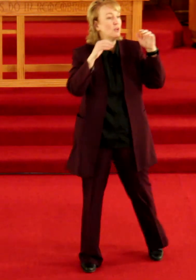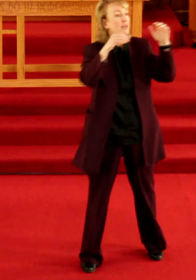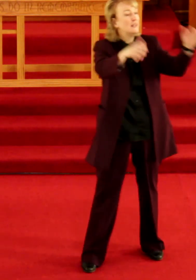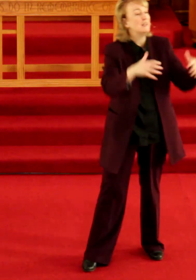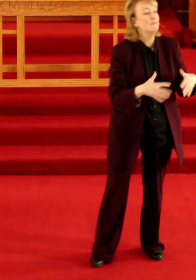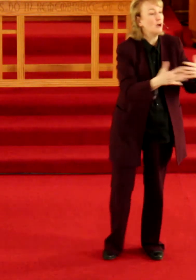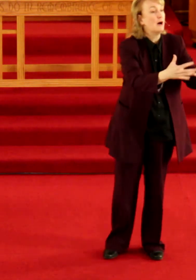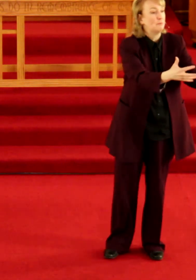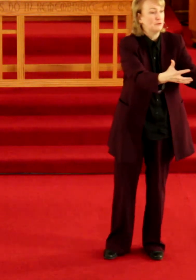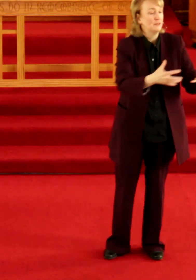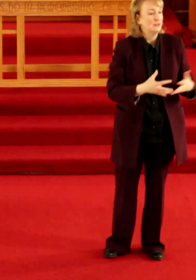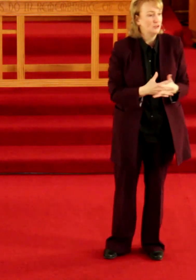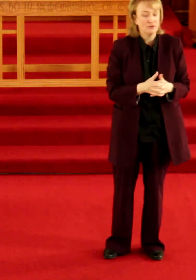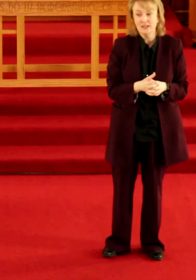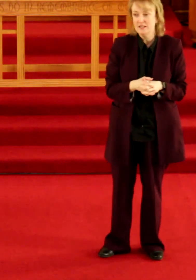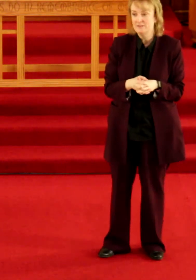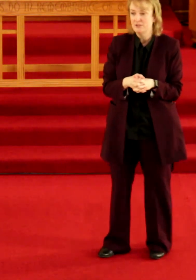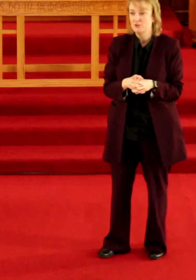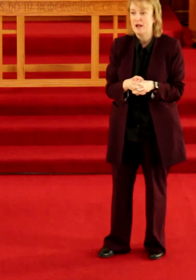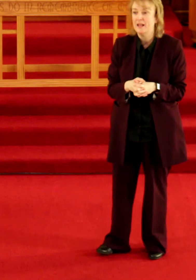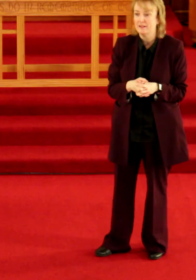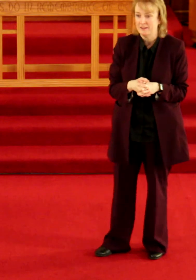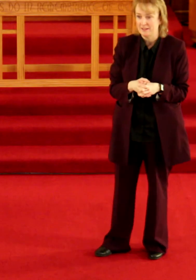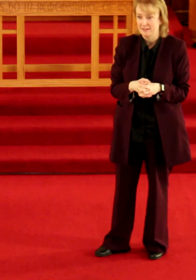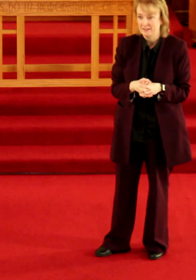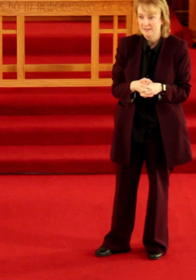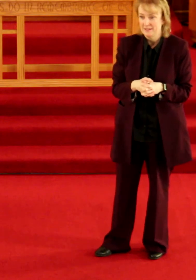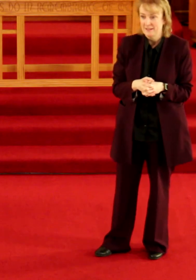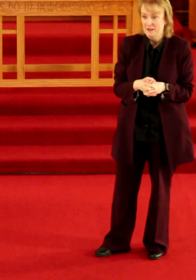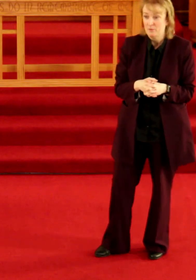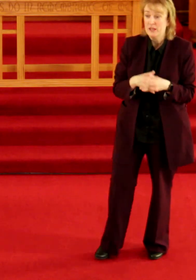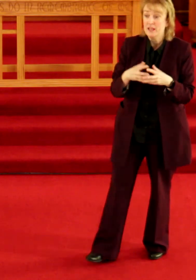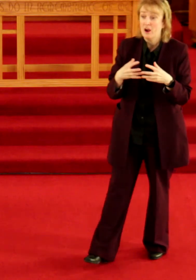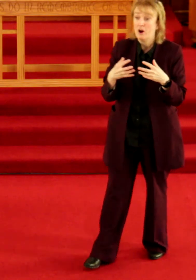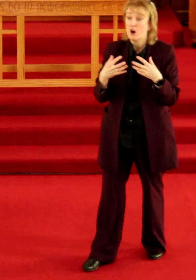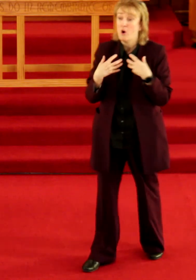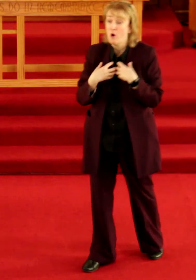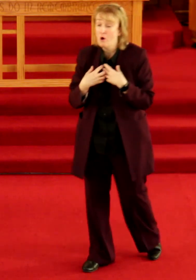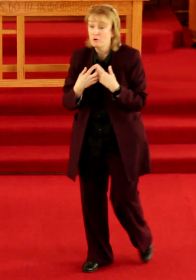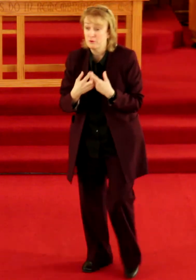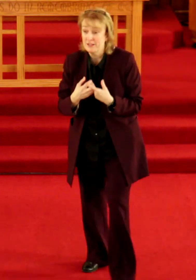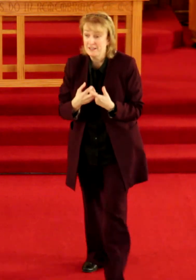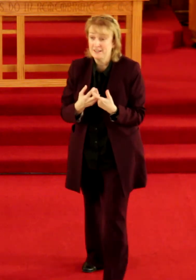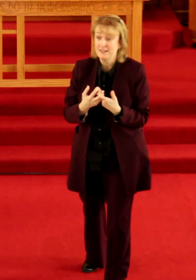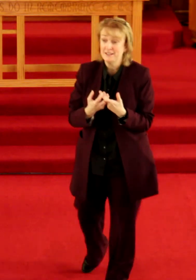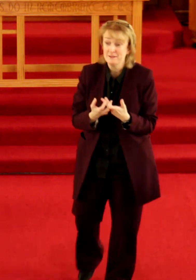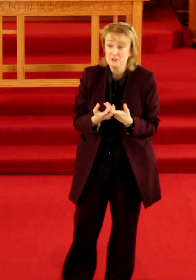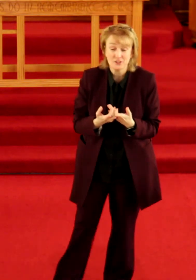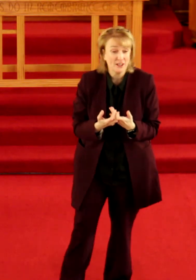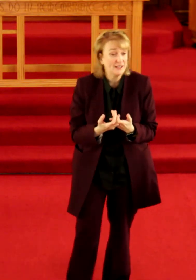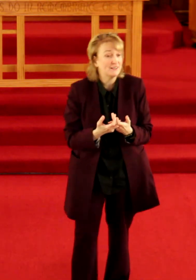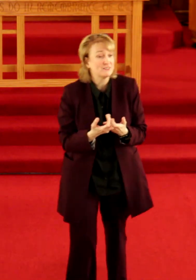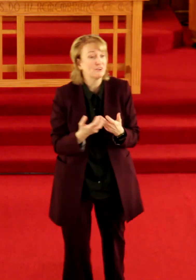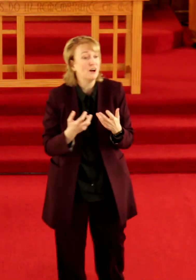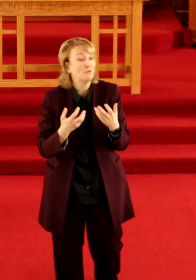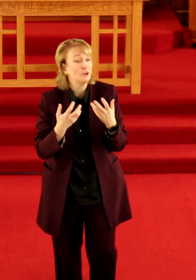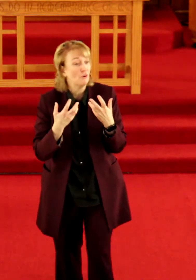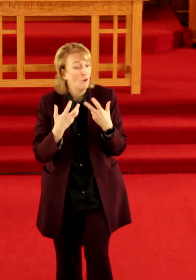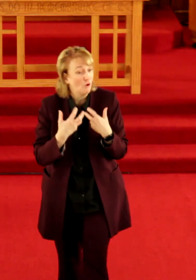give up your individuality we are all created in the image and likeness of God we are all